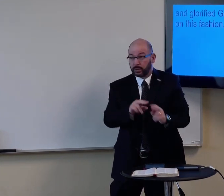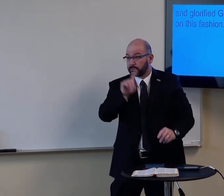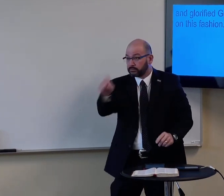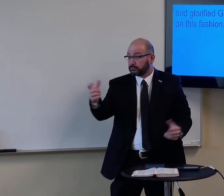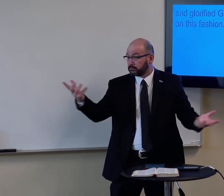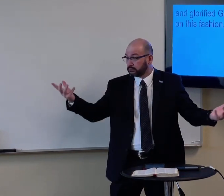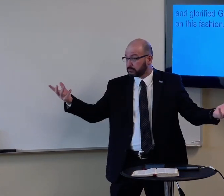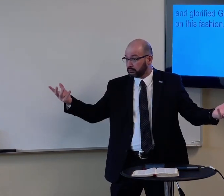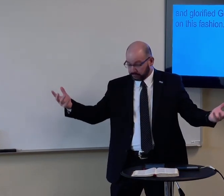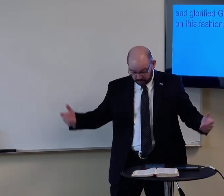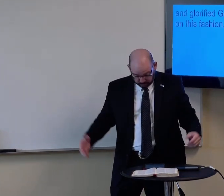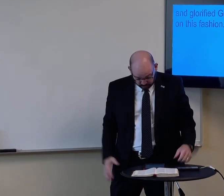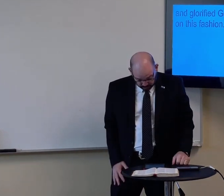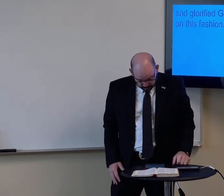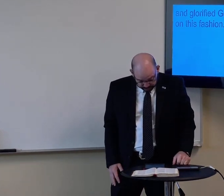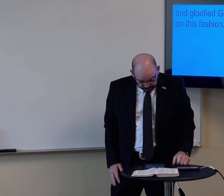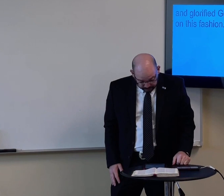willing to trust him. Are you willing to repent?